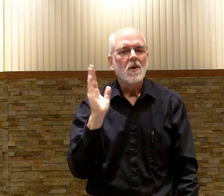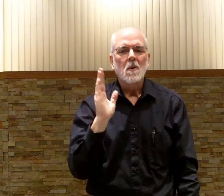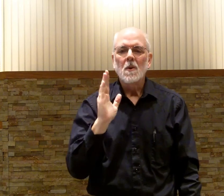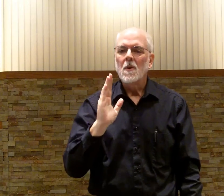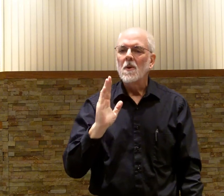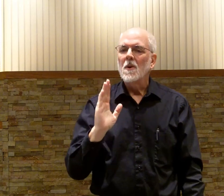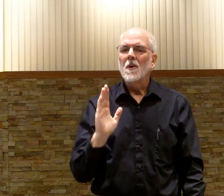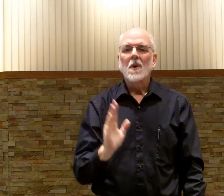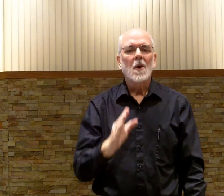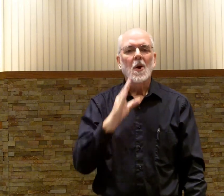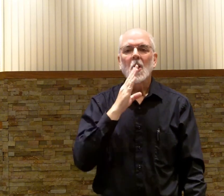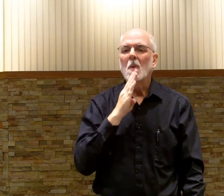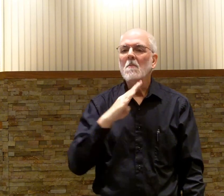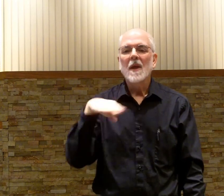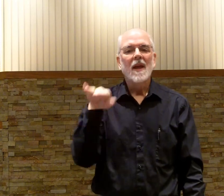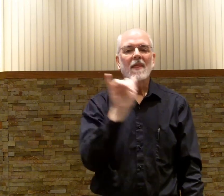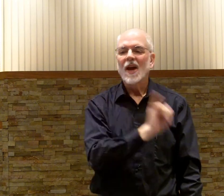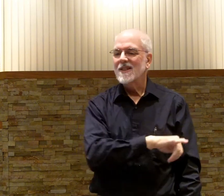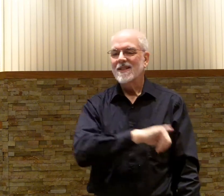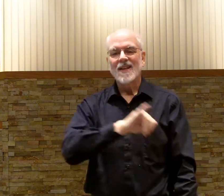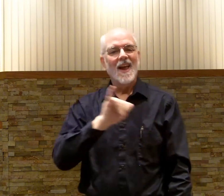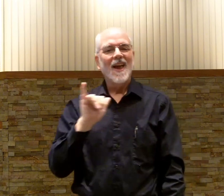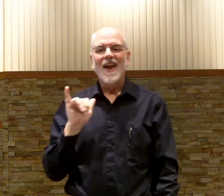be the same